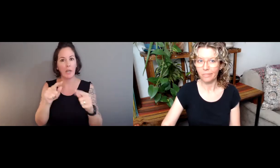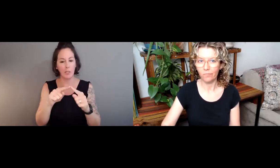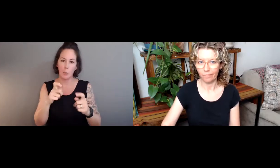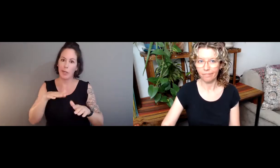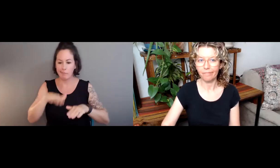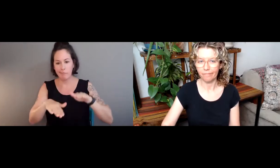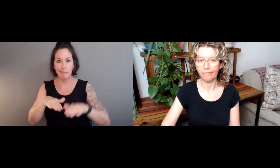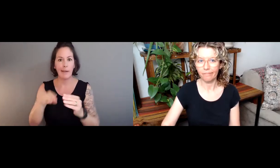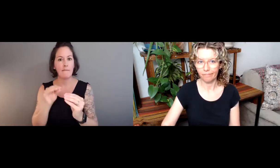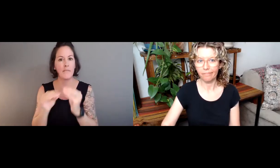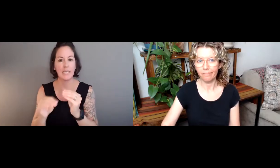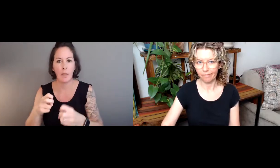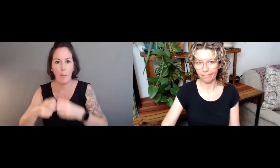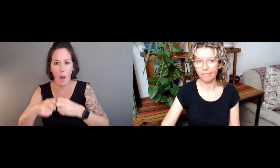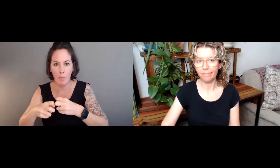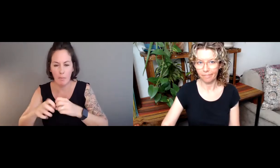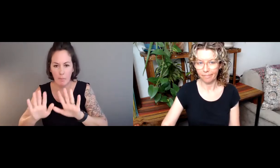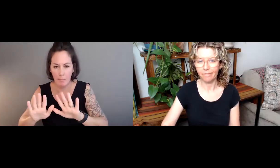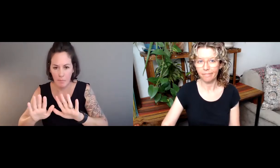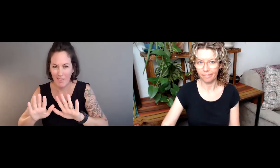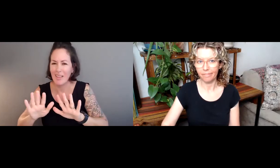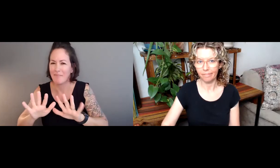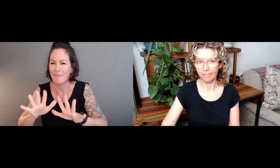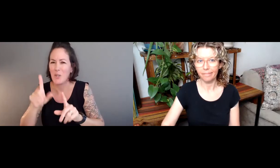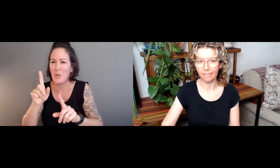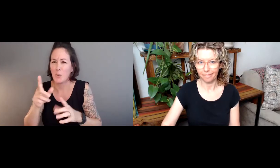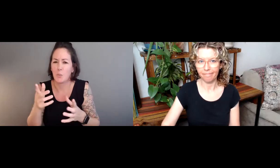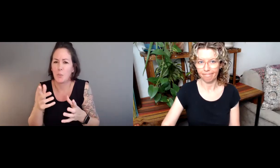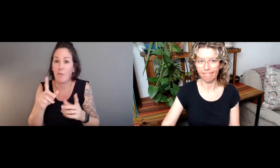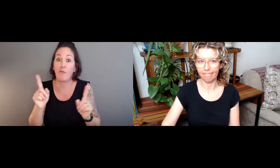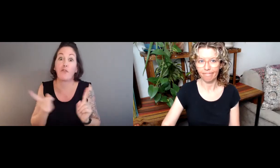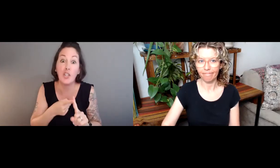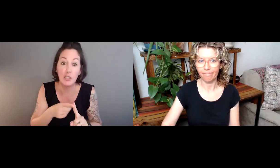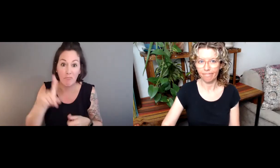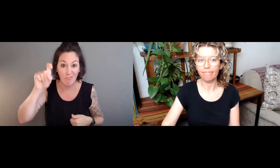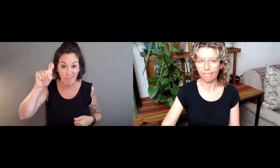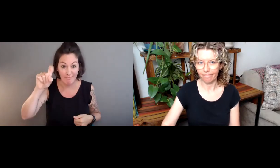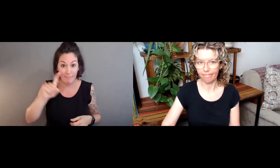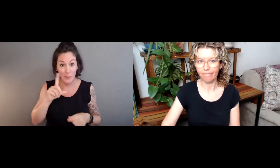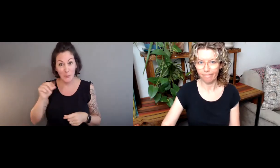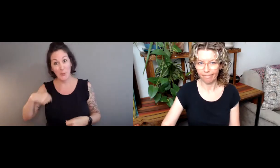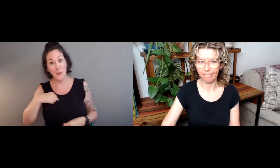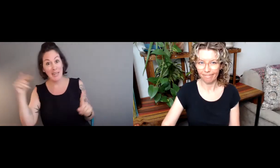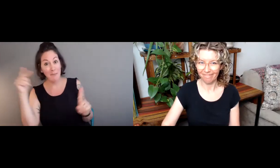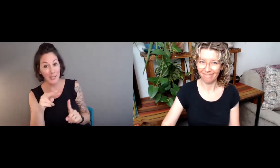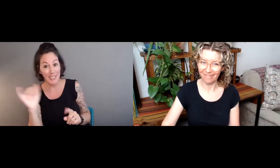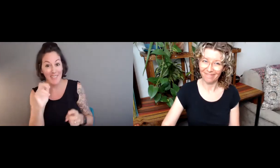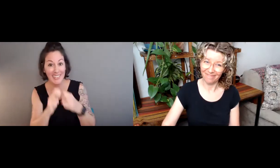They come from a logic or engineering perspective, which typically is very linear in their approach to solving problems.